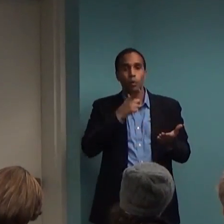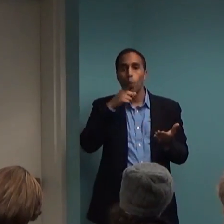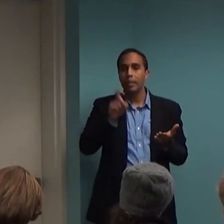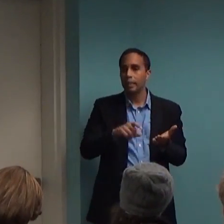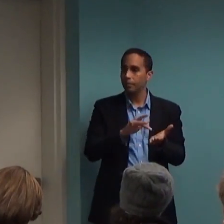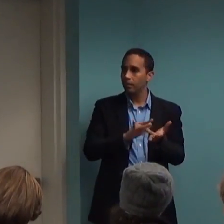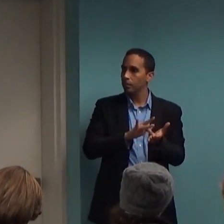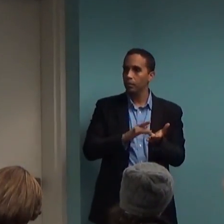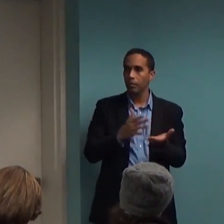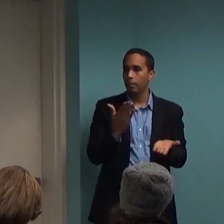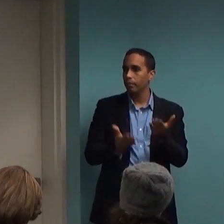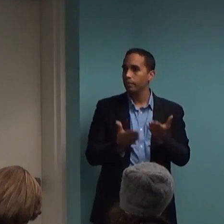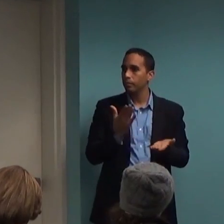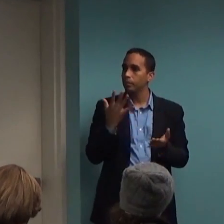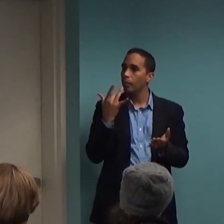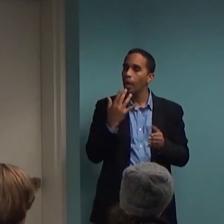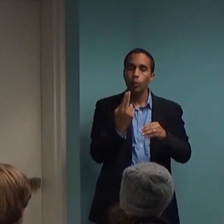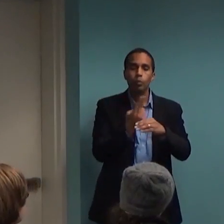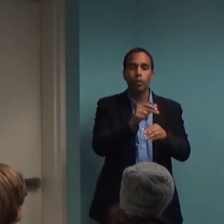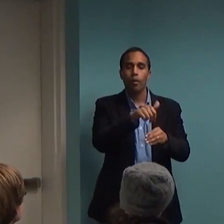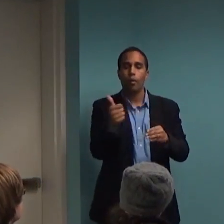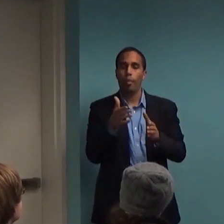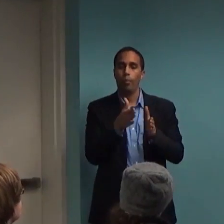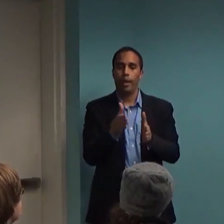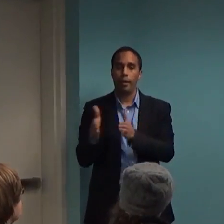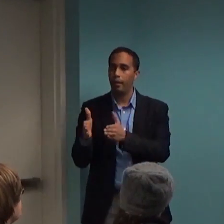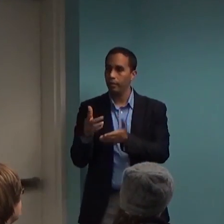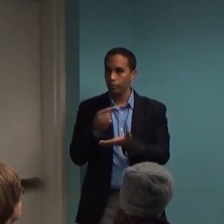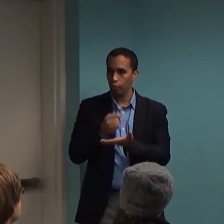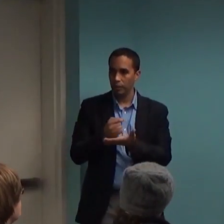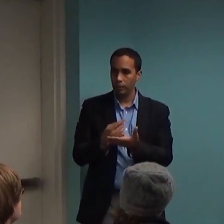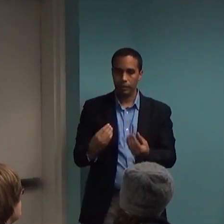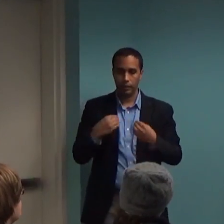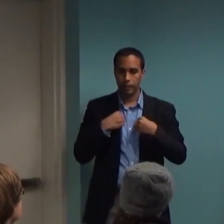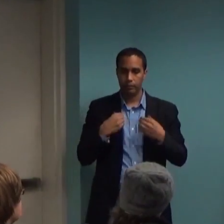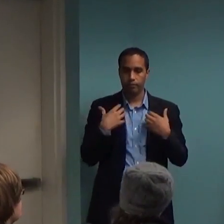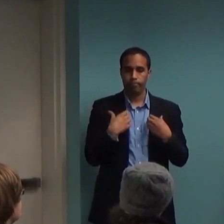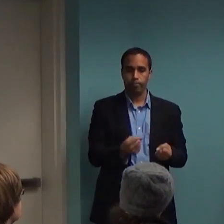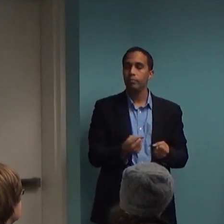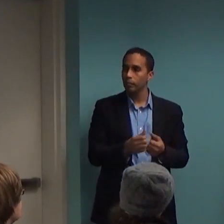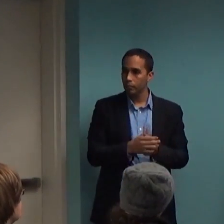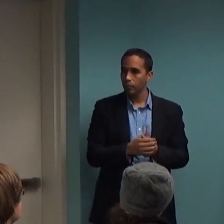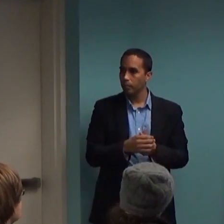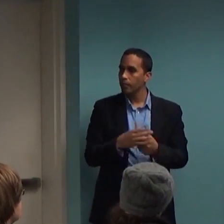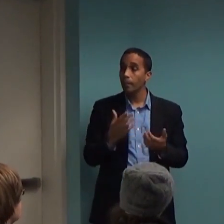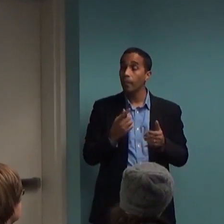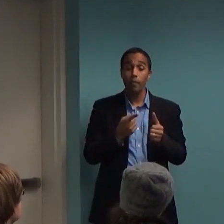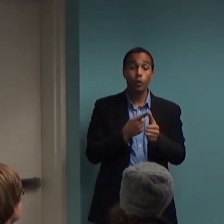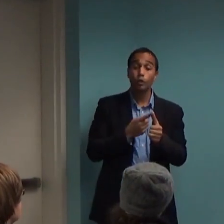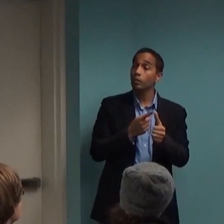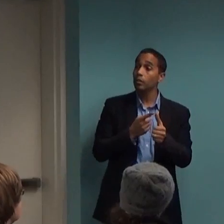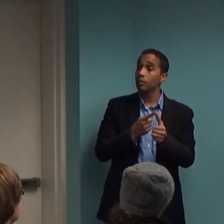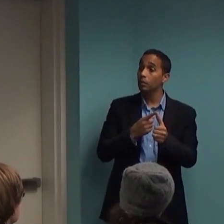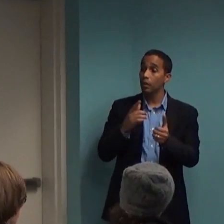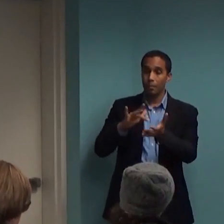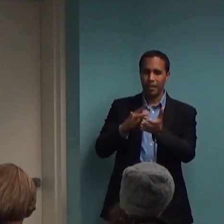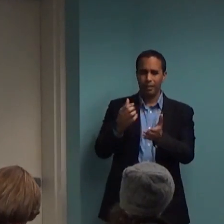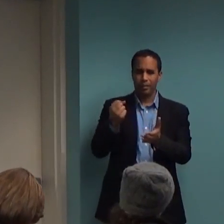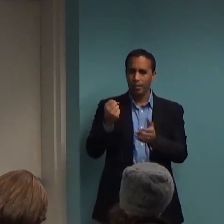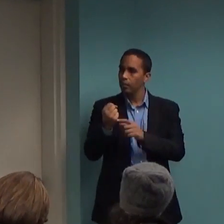know are treated non-medically to begin with. So do ask what changes in behavior might improve the situation. So what would you have to do